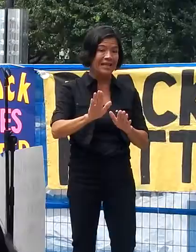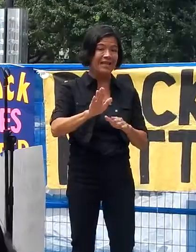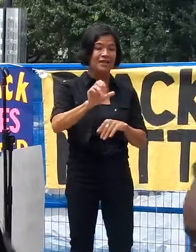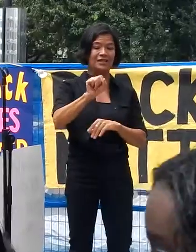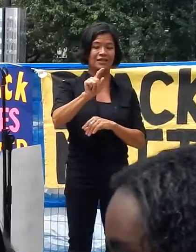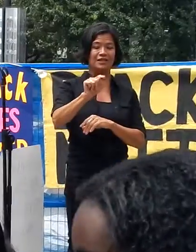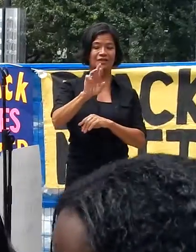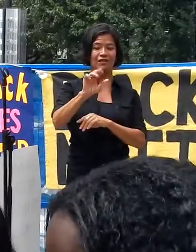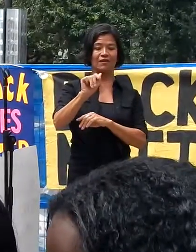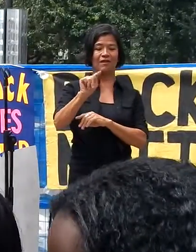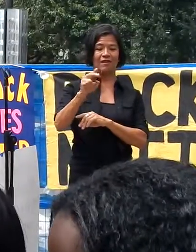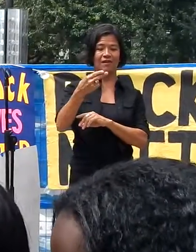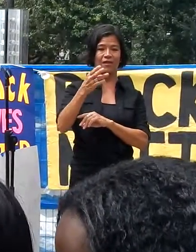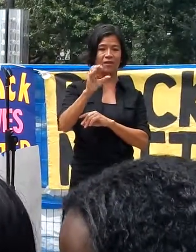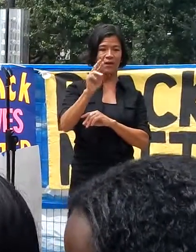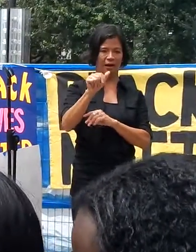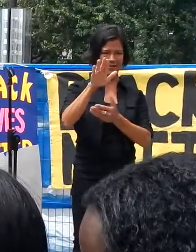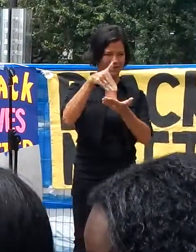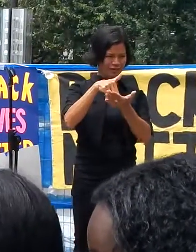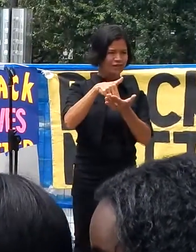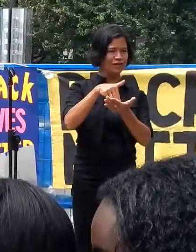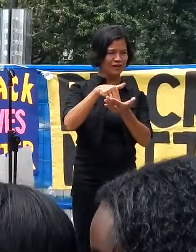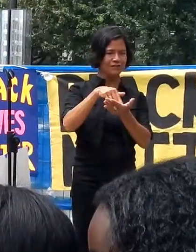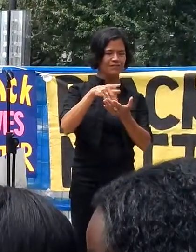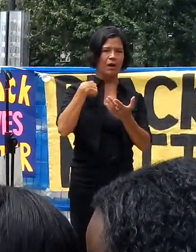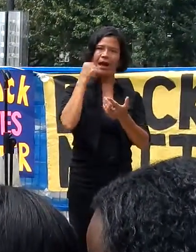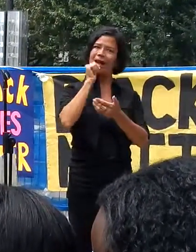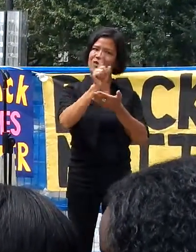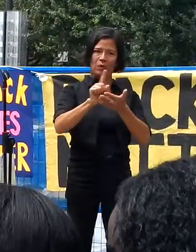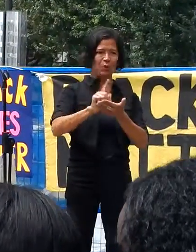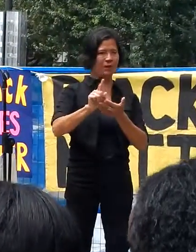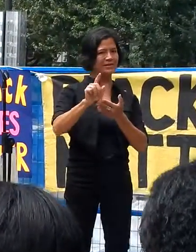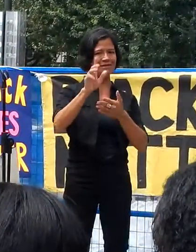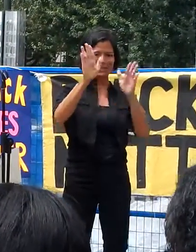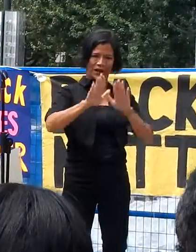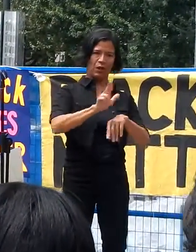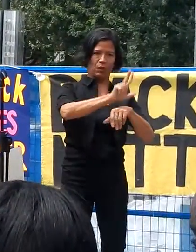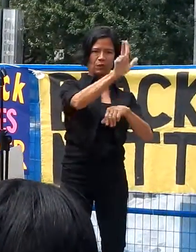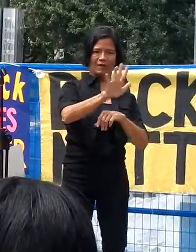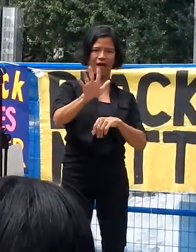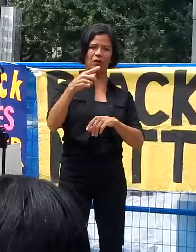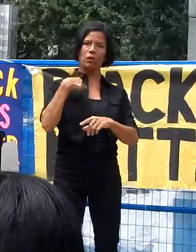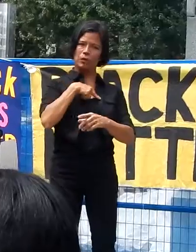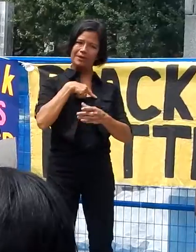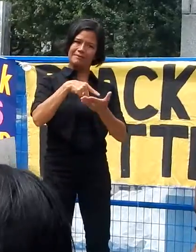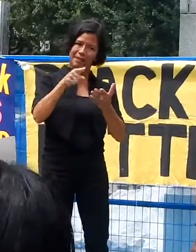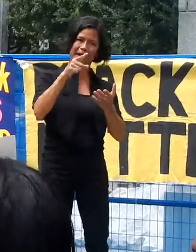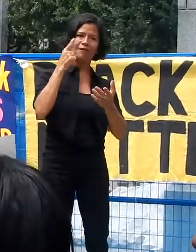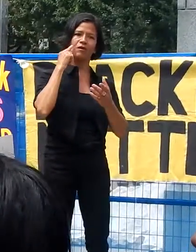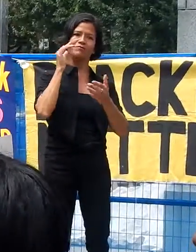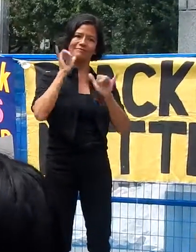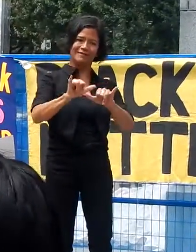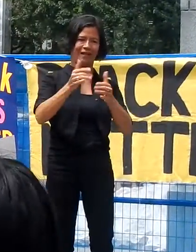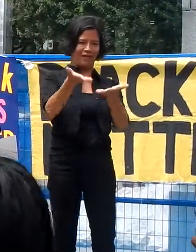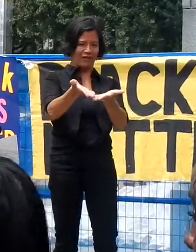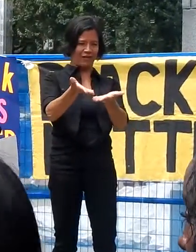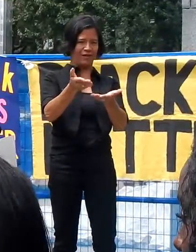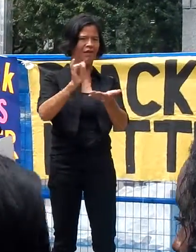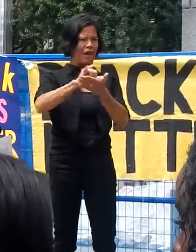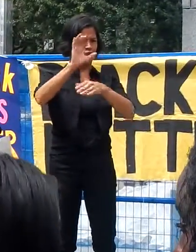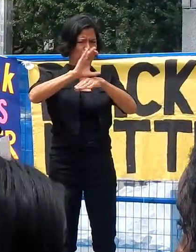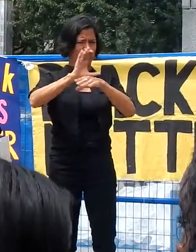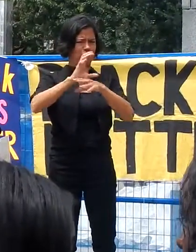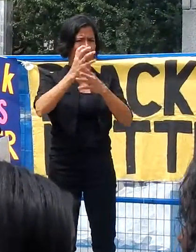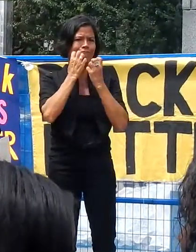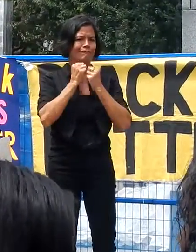to 5. We pay to stay there. It's restored. Why am I